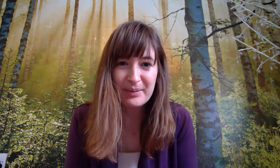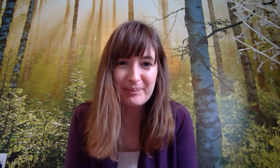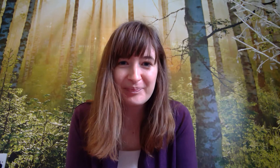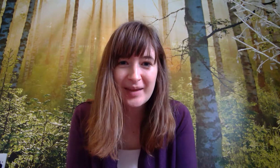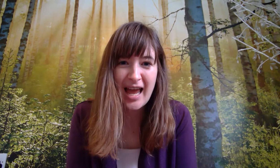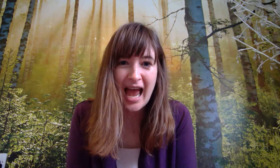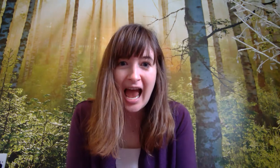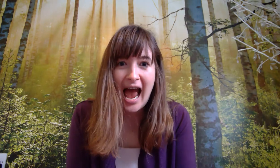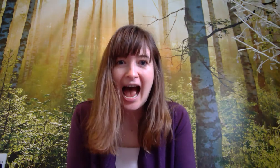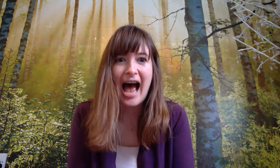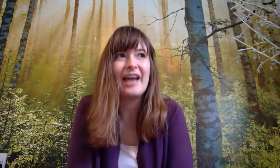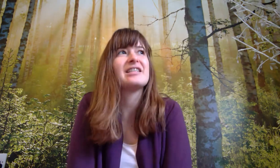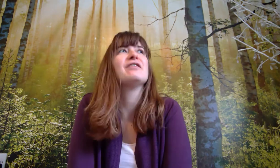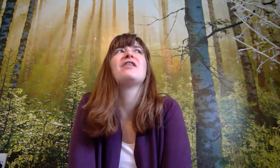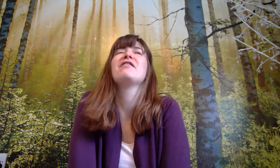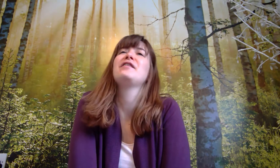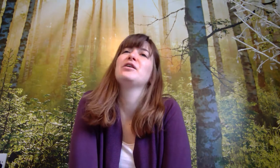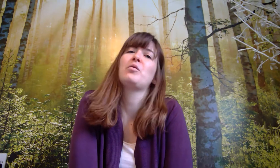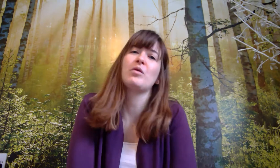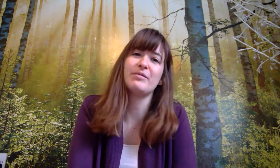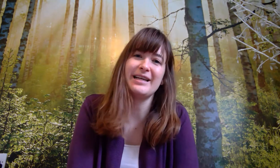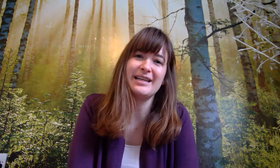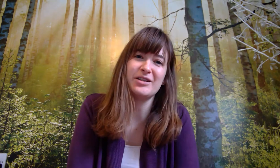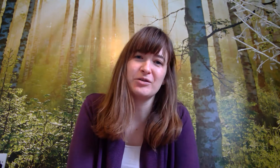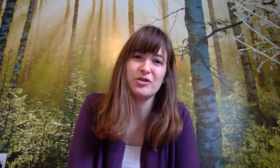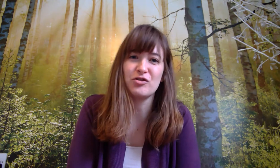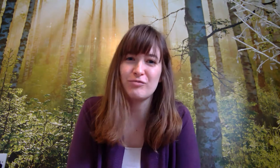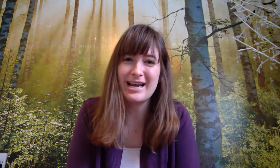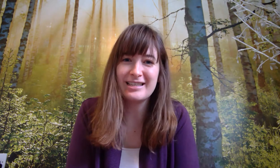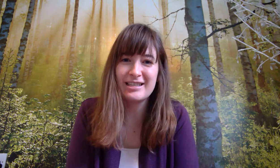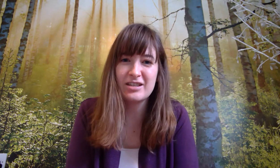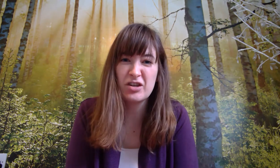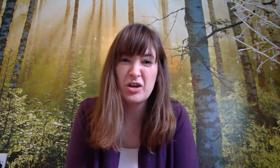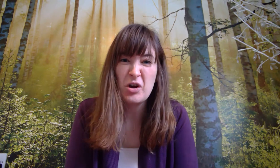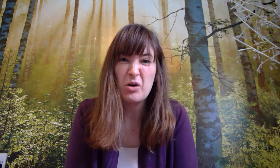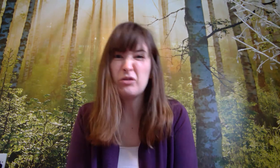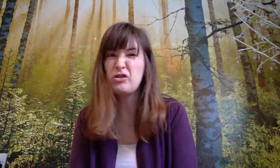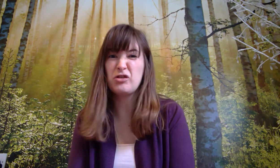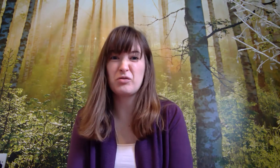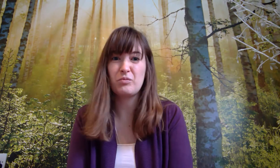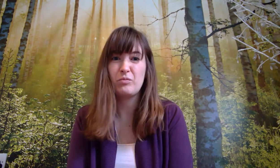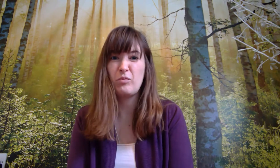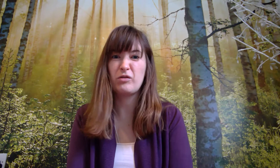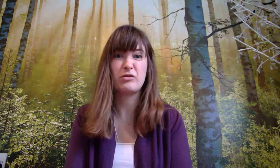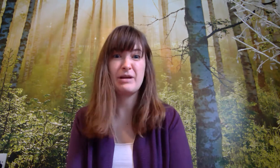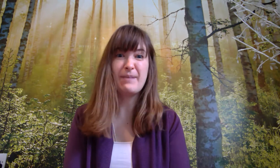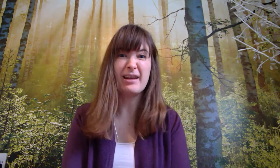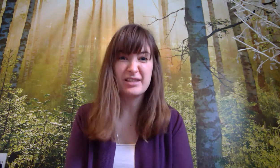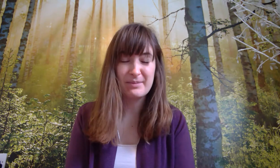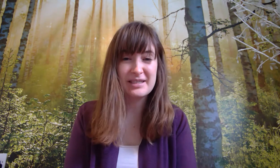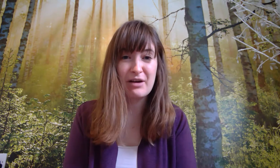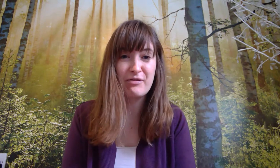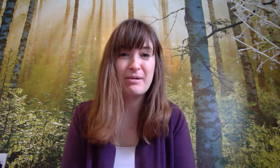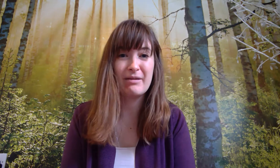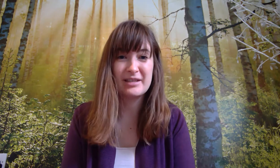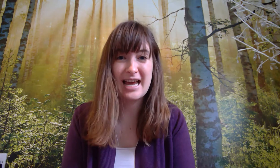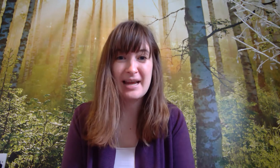and if I feel worried or stressed or just want to rebalance myself throughout the day